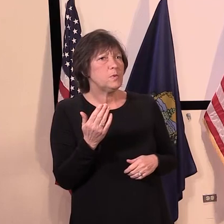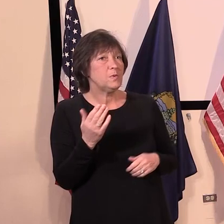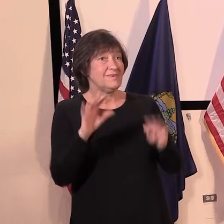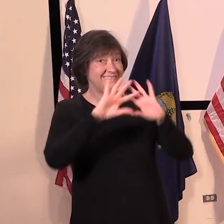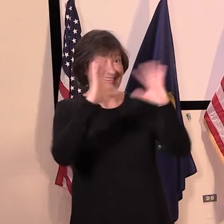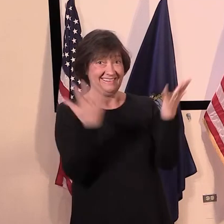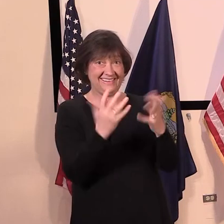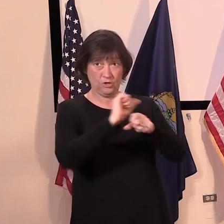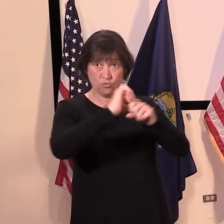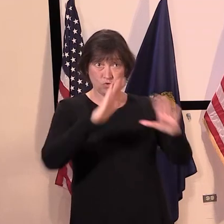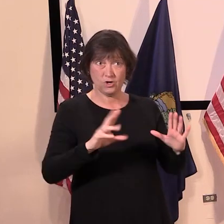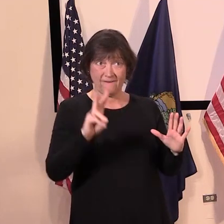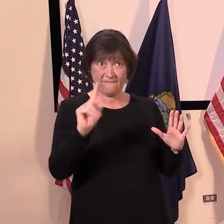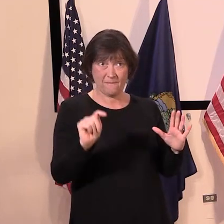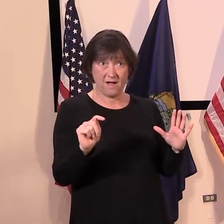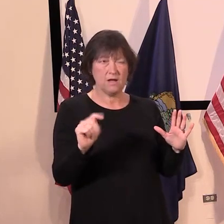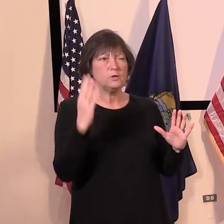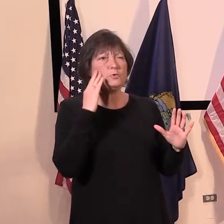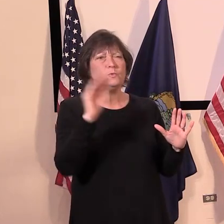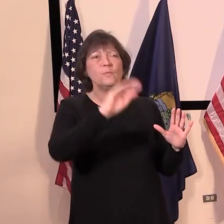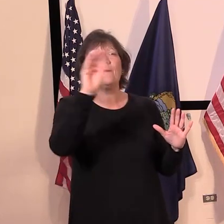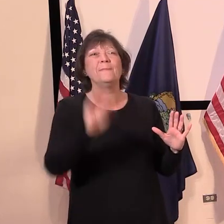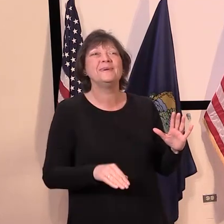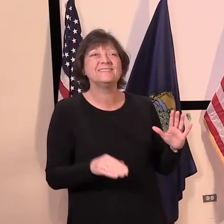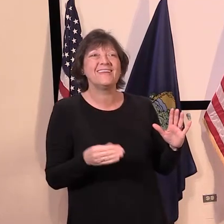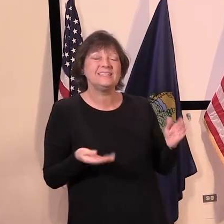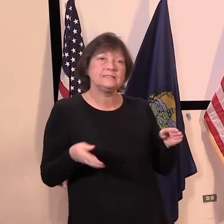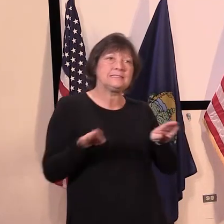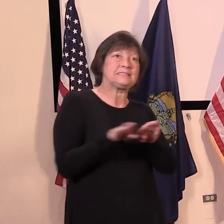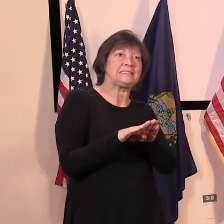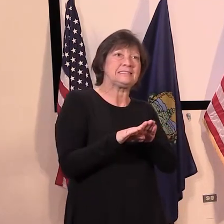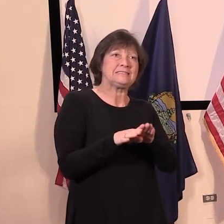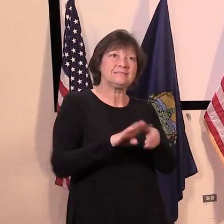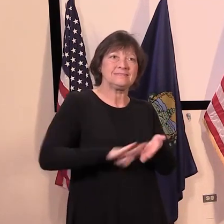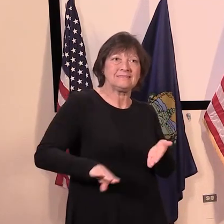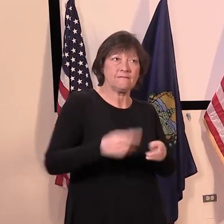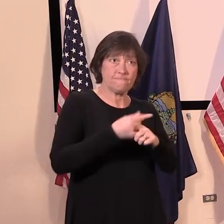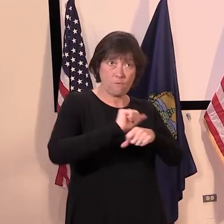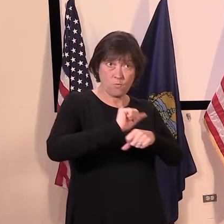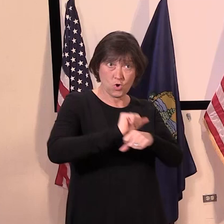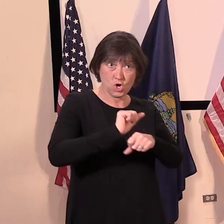I guess, shut down when we had all these mass closures?